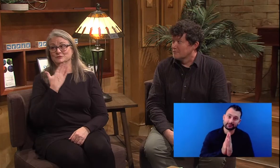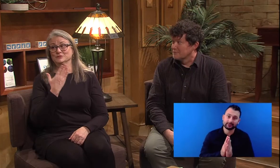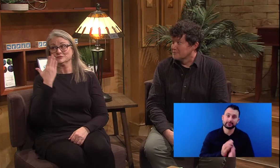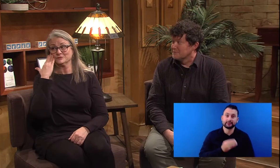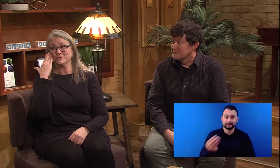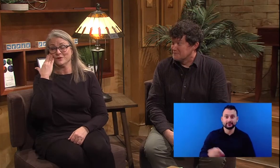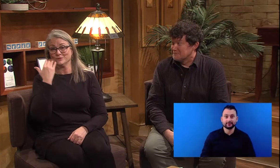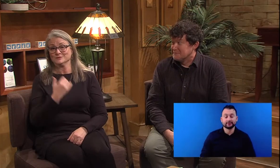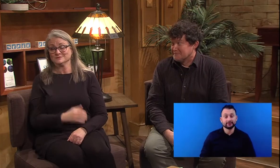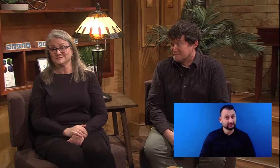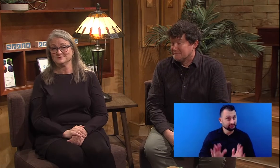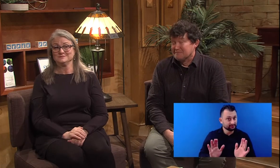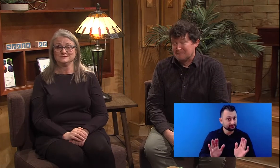Wow. That's good to know.